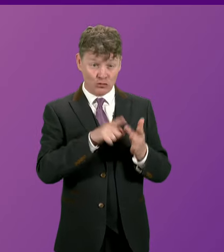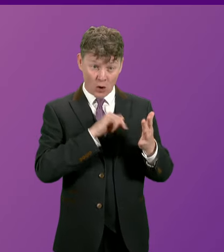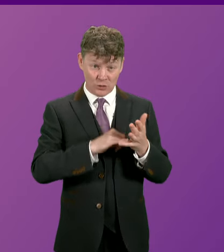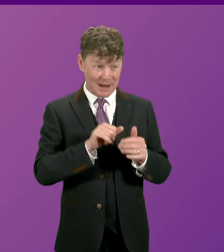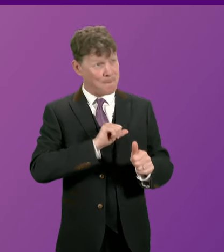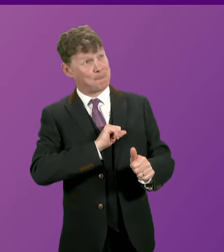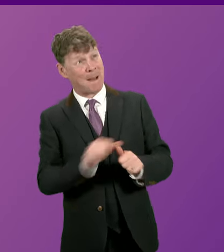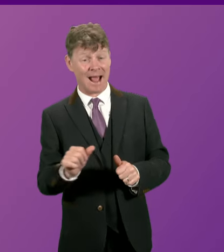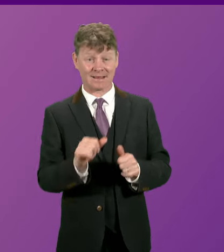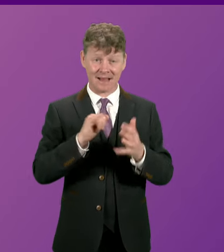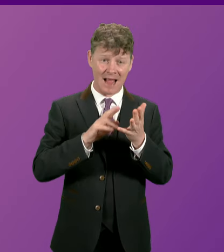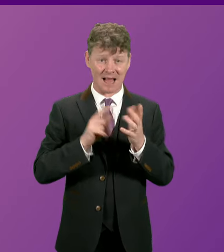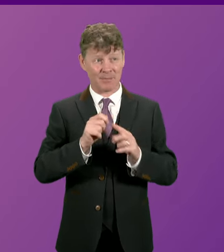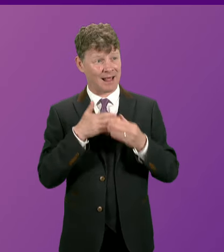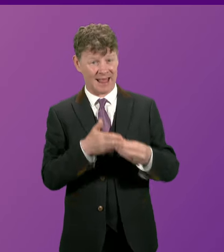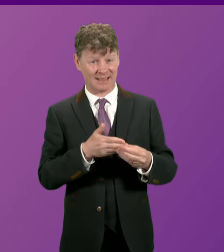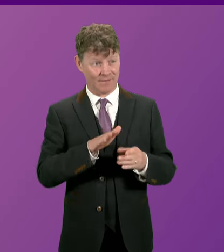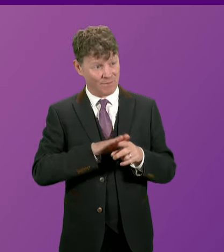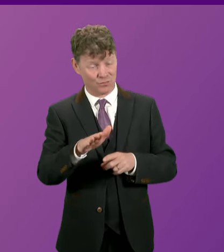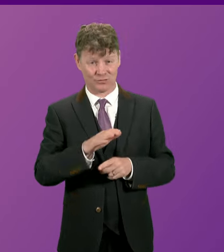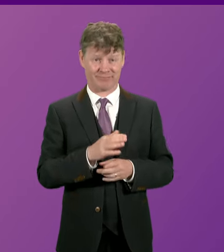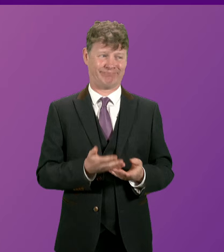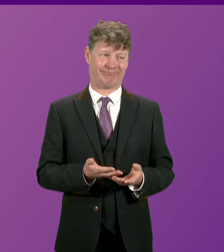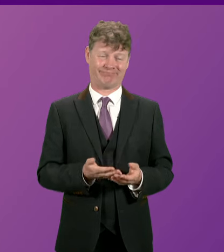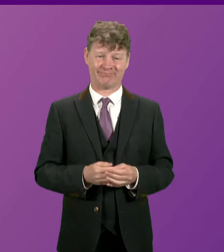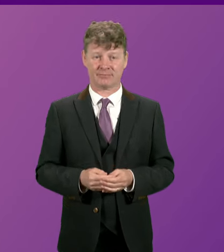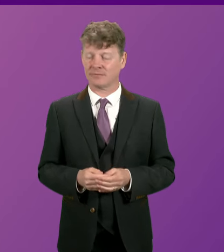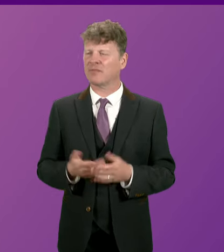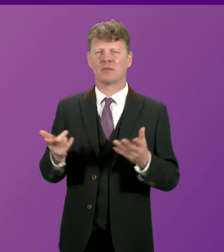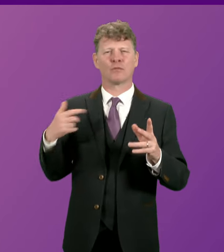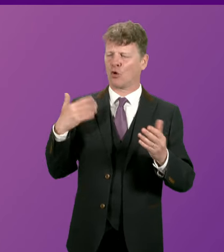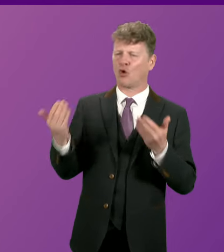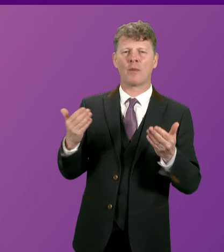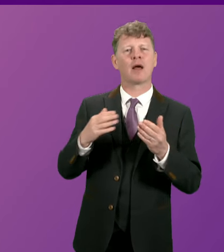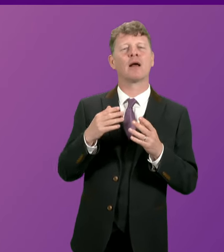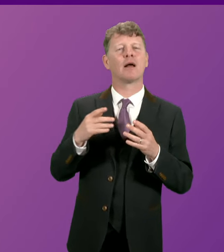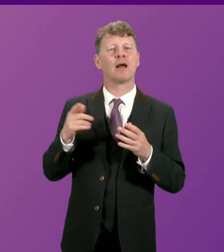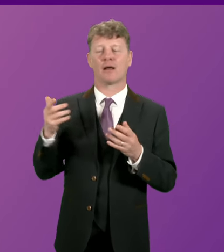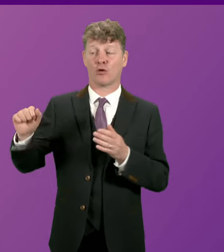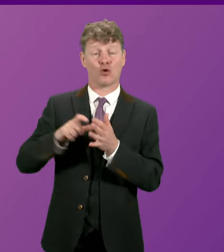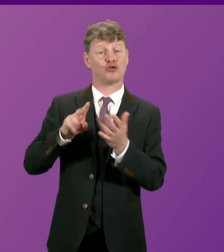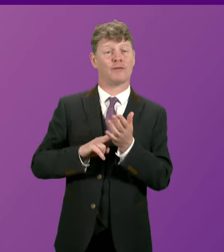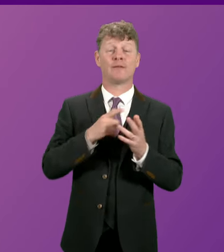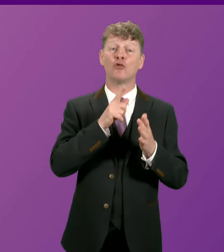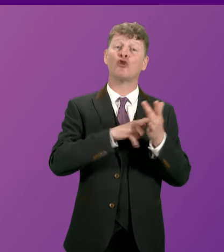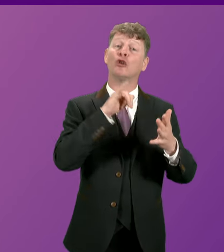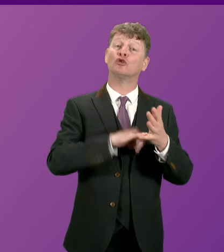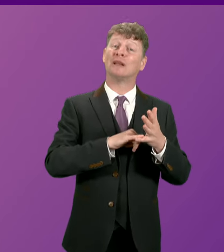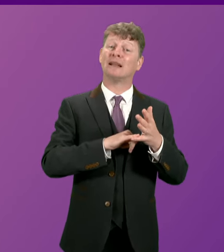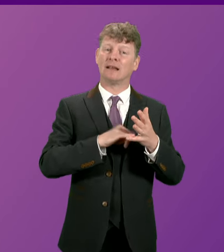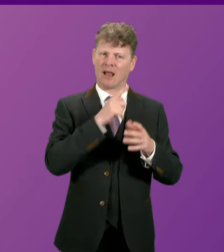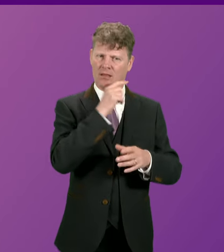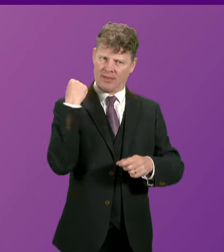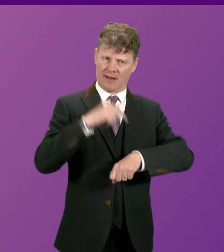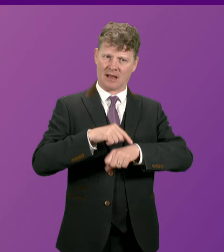First Minister. Let's then compare records, of course. John Swinney was part of a government that set up Social